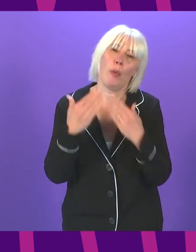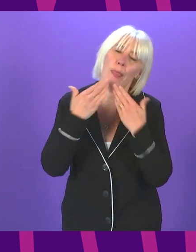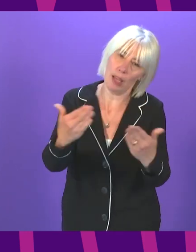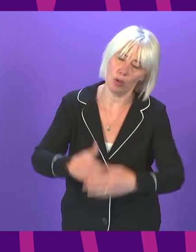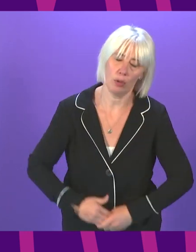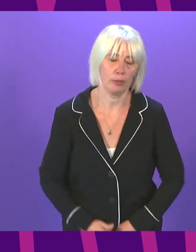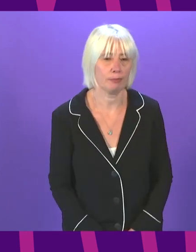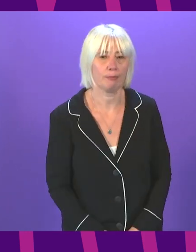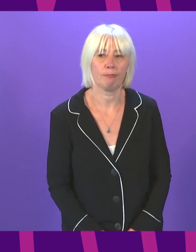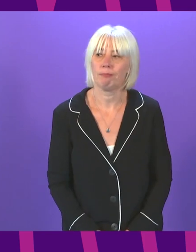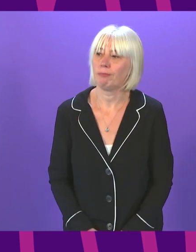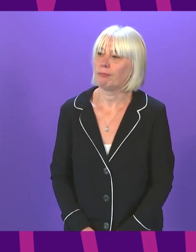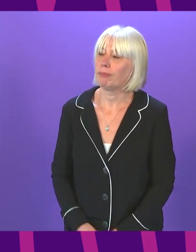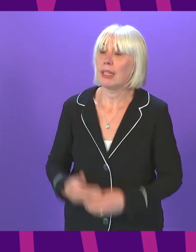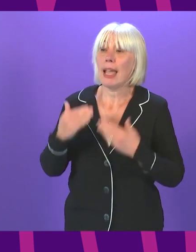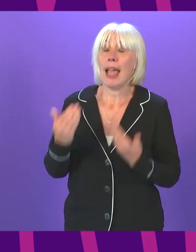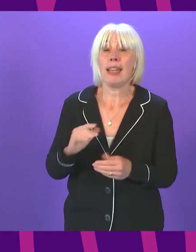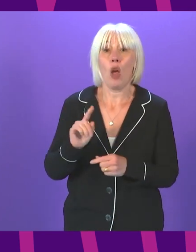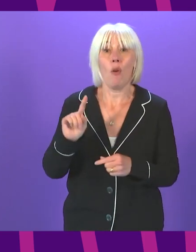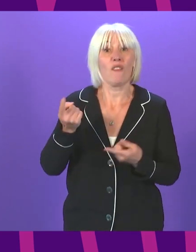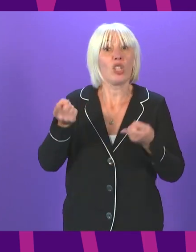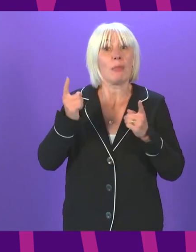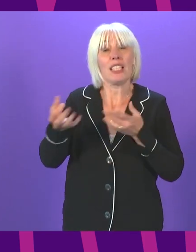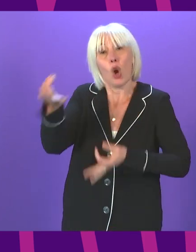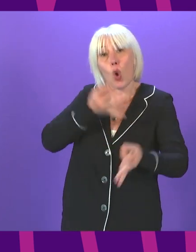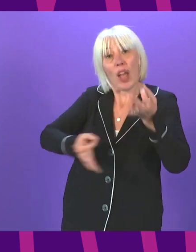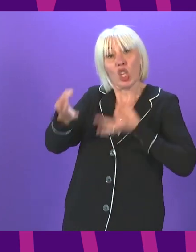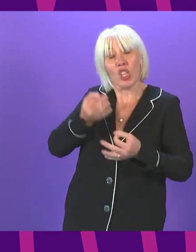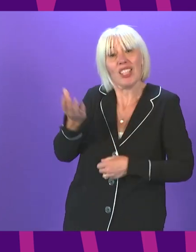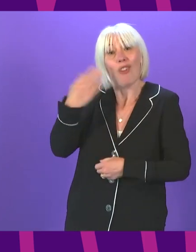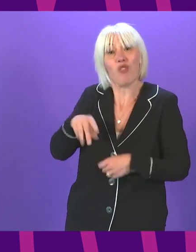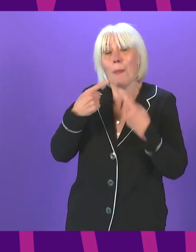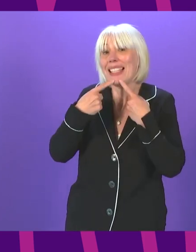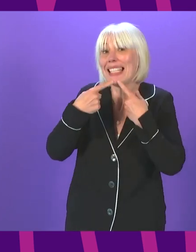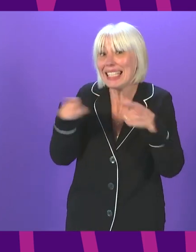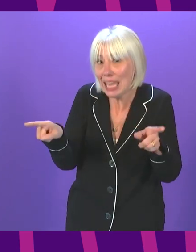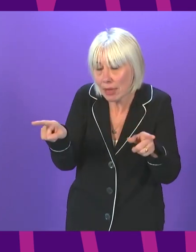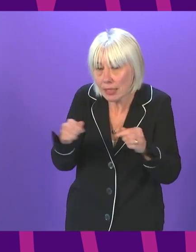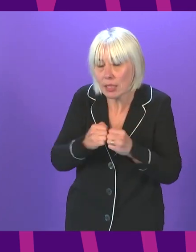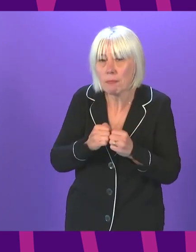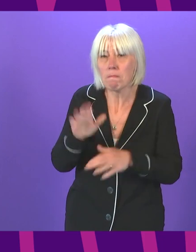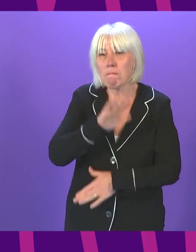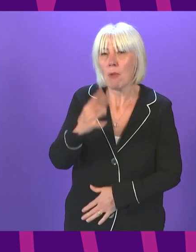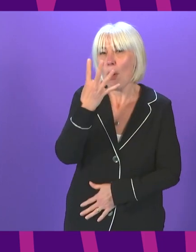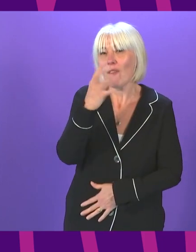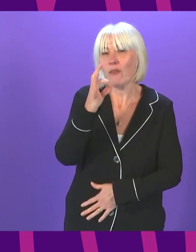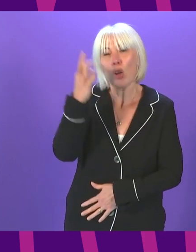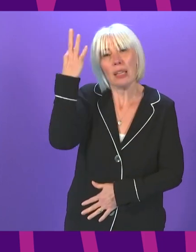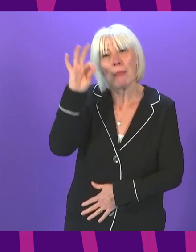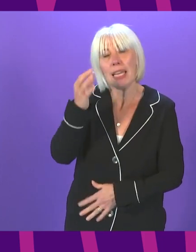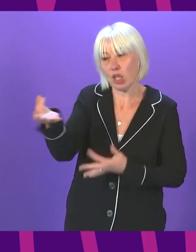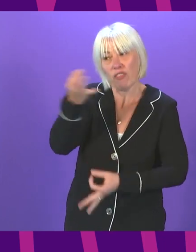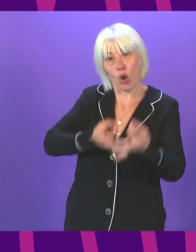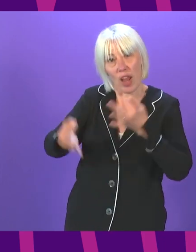Thank you. The First Minister will now take questions on the issues raised in her statement. I intend to allow around 40 minutes for questions,